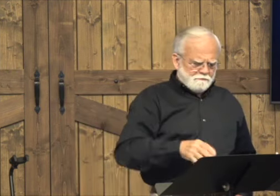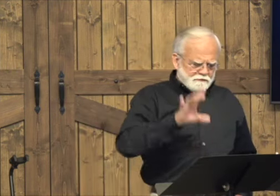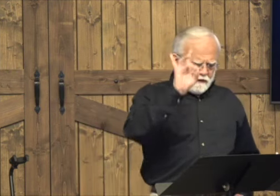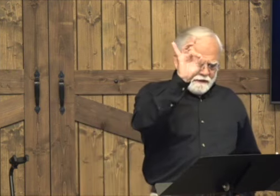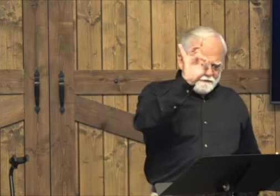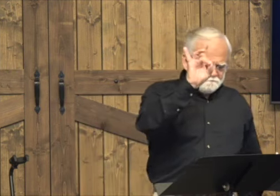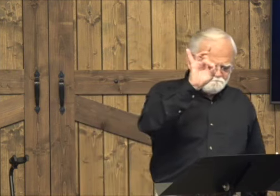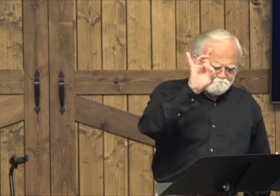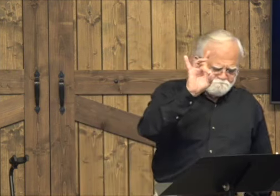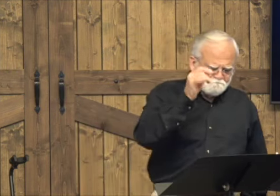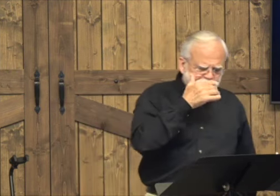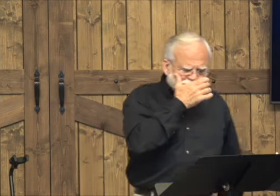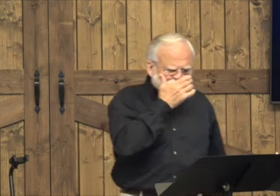In Matthew chapter 8,